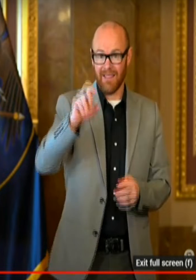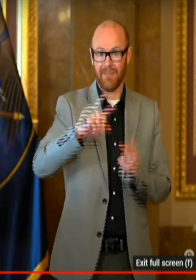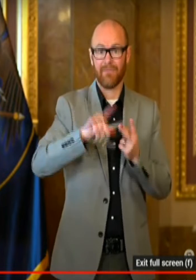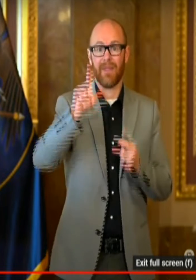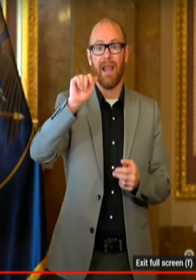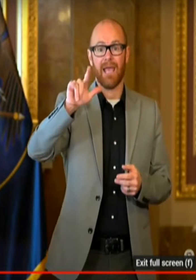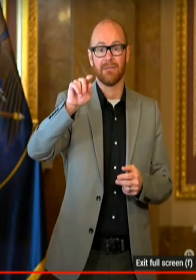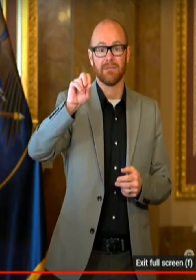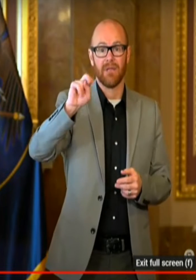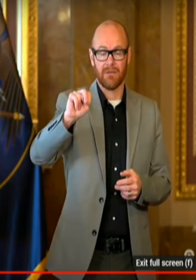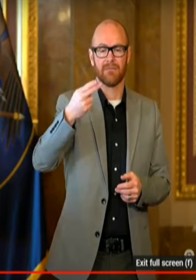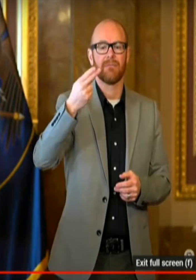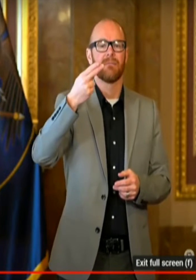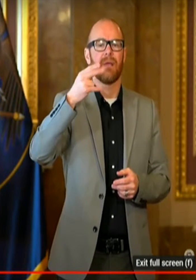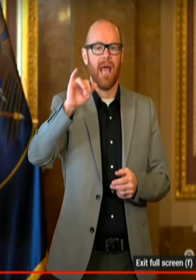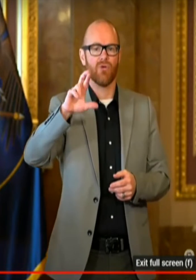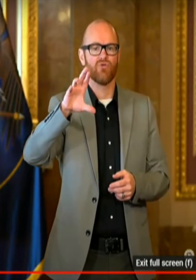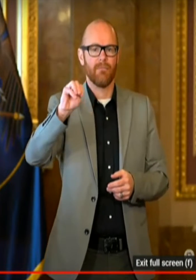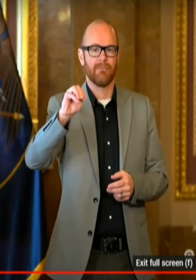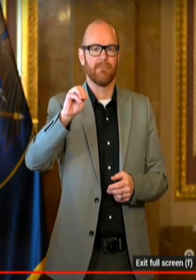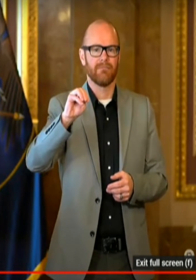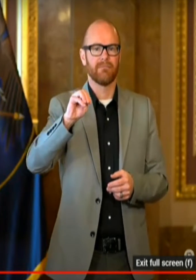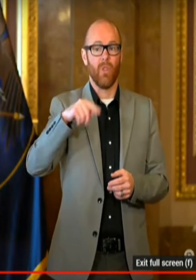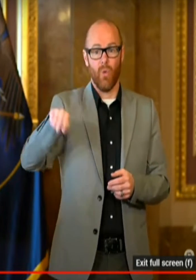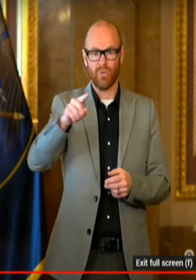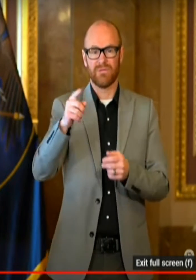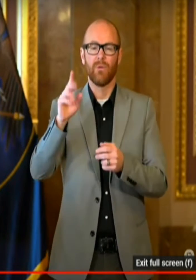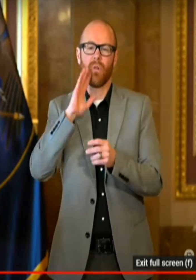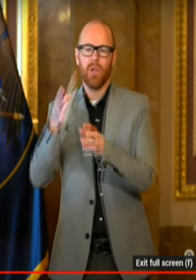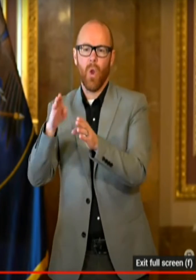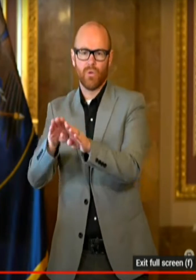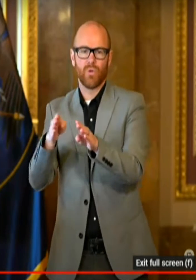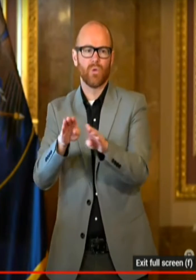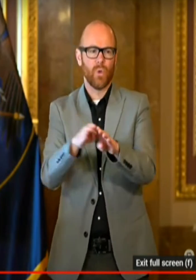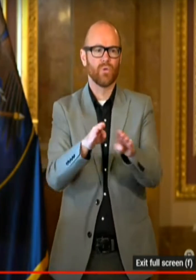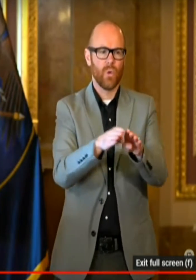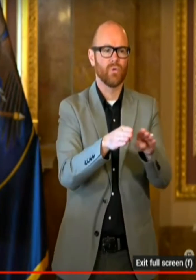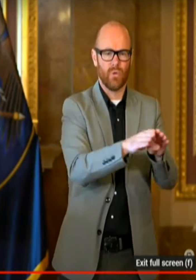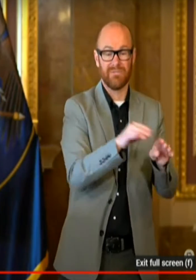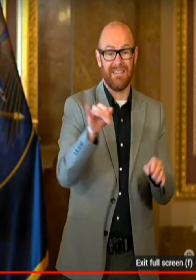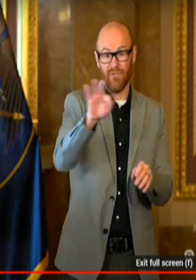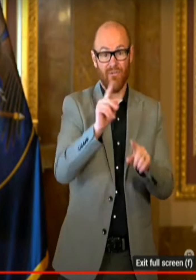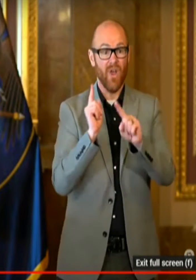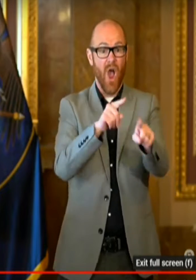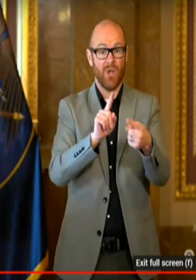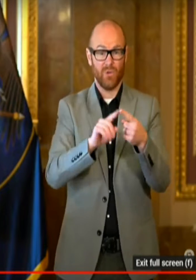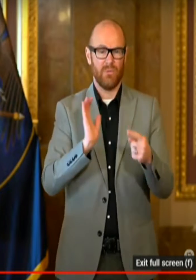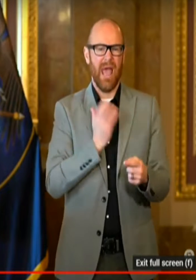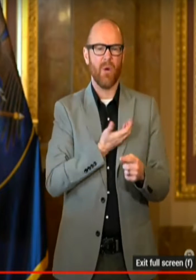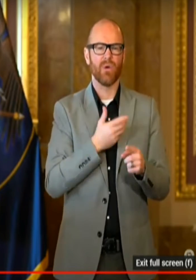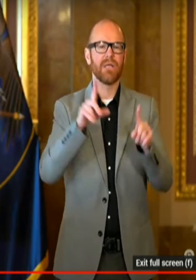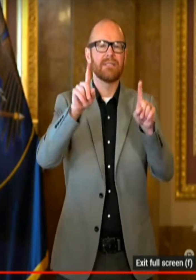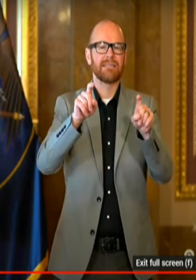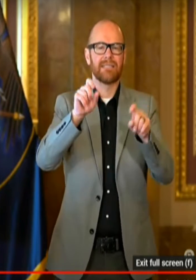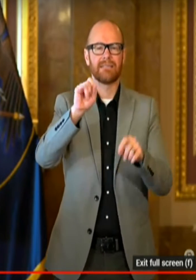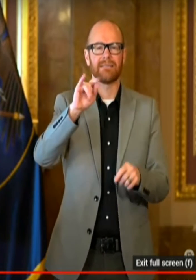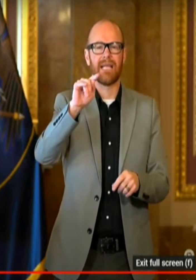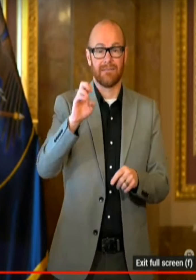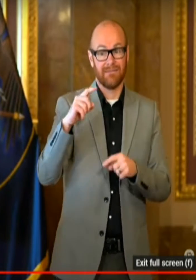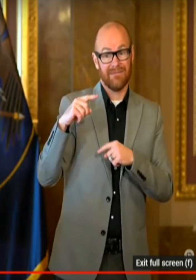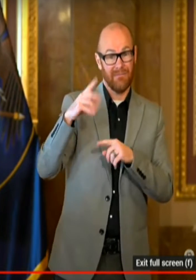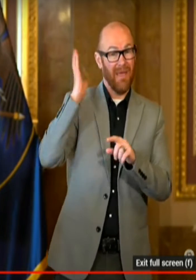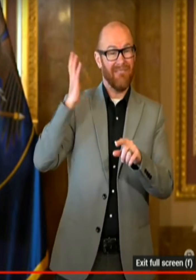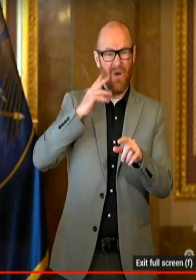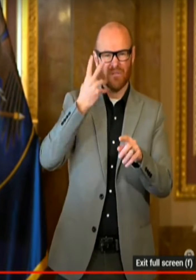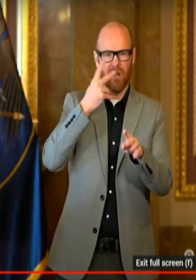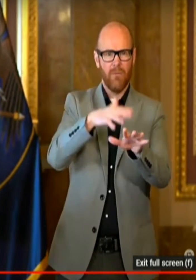planned rollback as we have less demand. If you've been by our sites recently, they haven't had the lines that